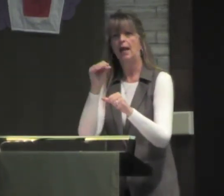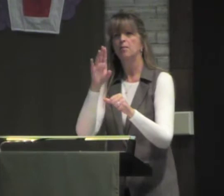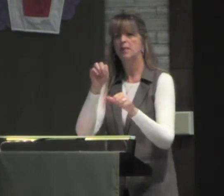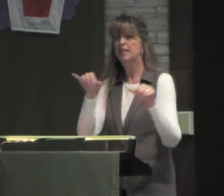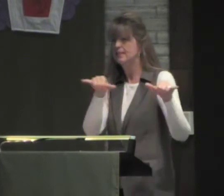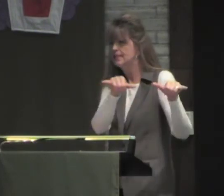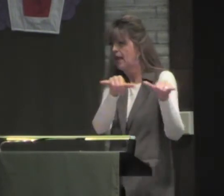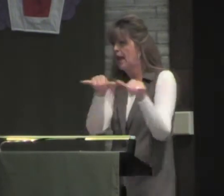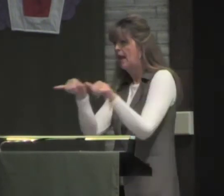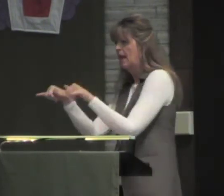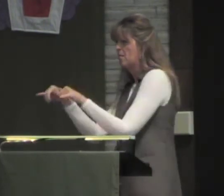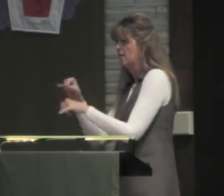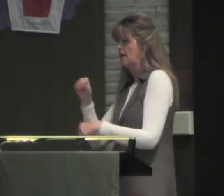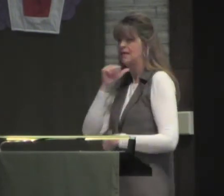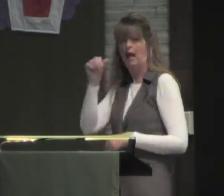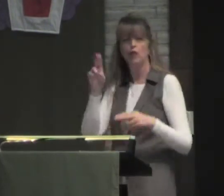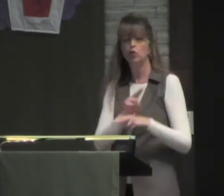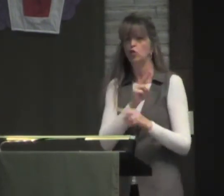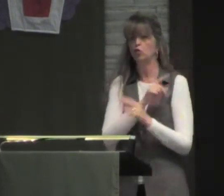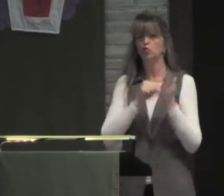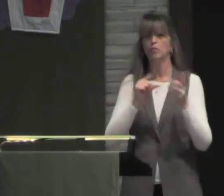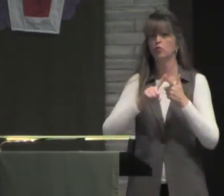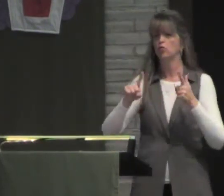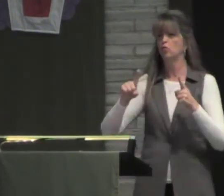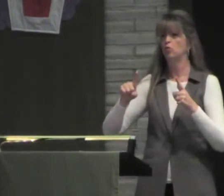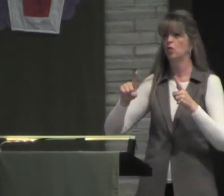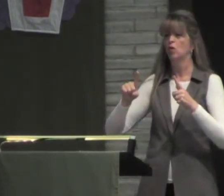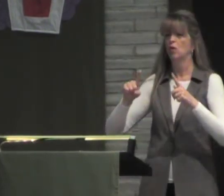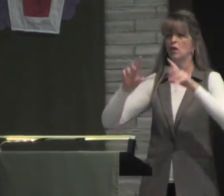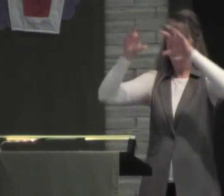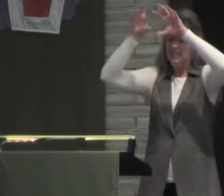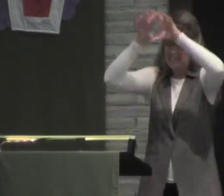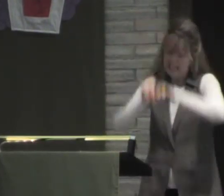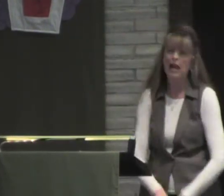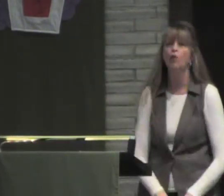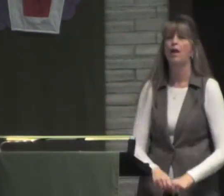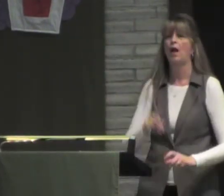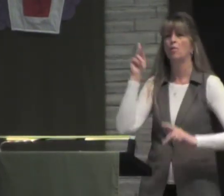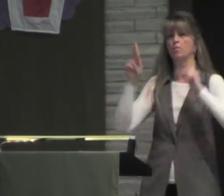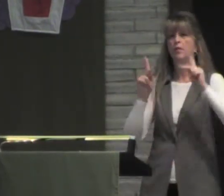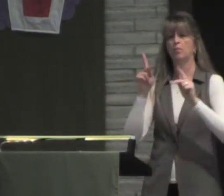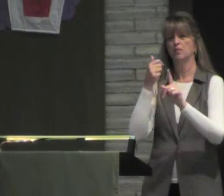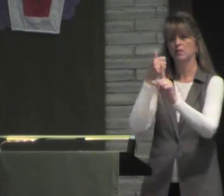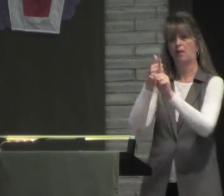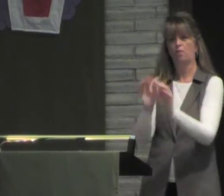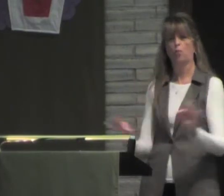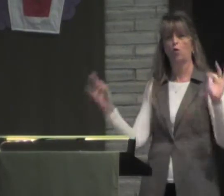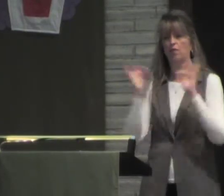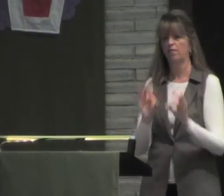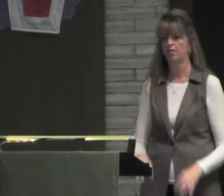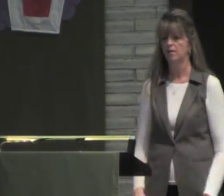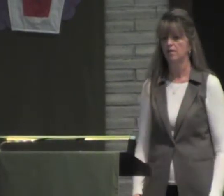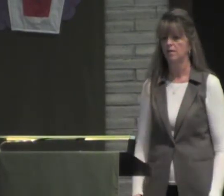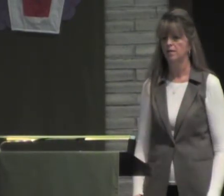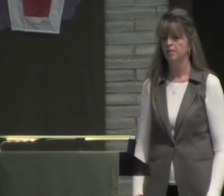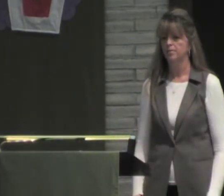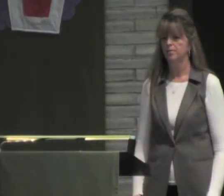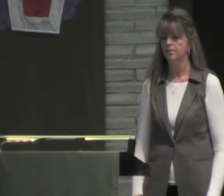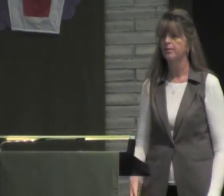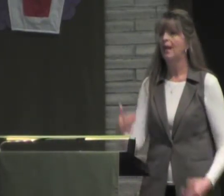hardest to be consistent. I don't want to just use scripture to tear down people or to destroy their